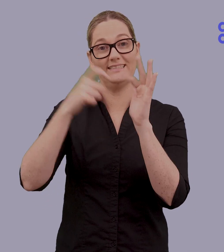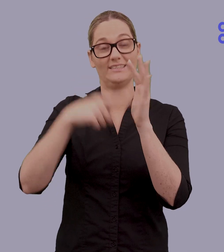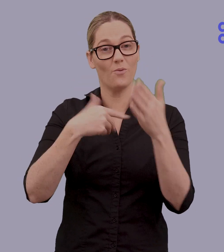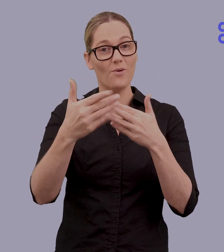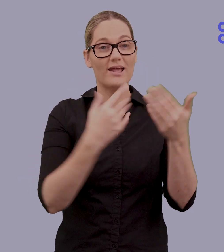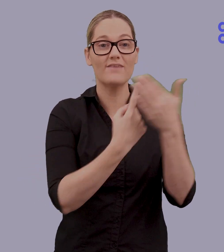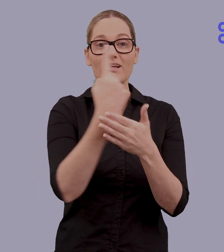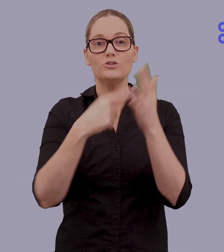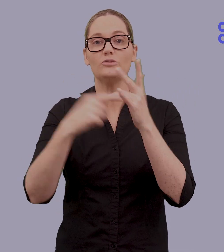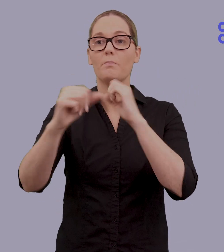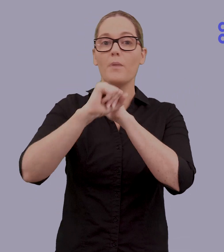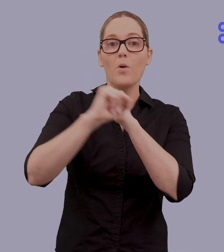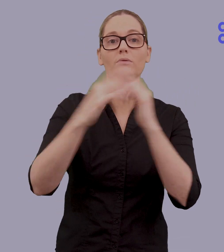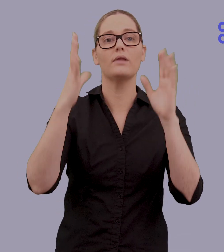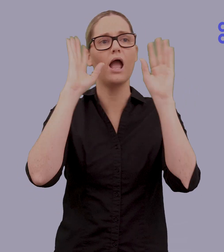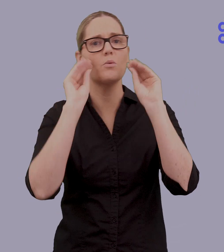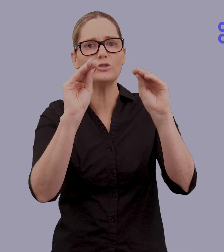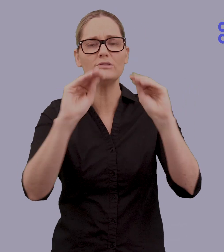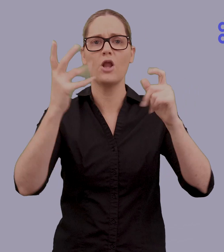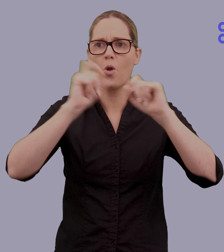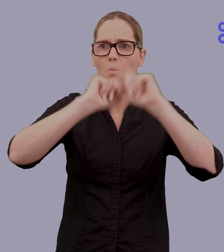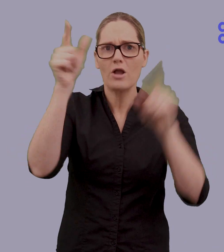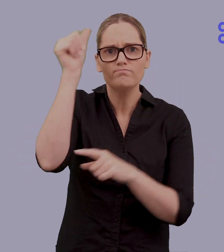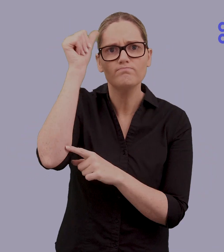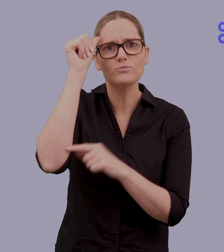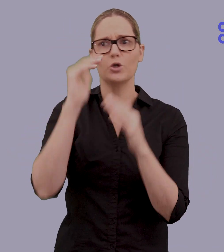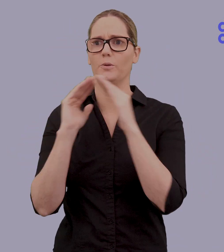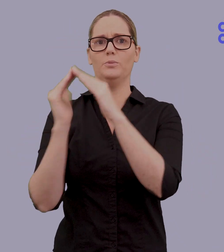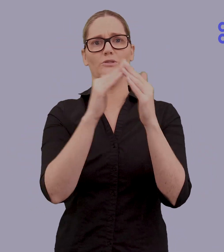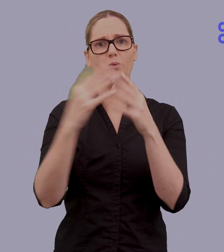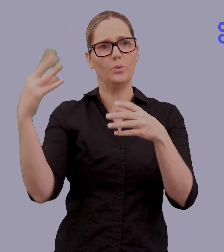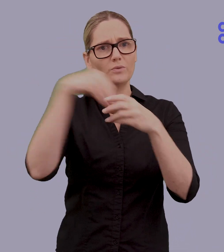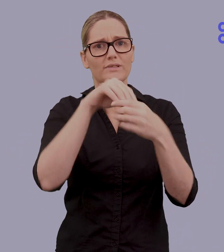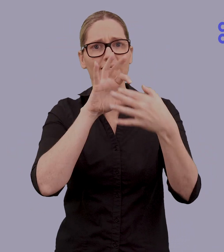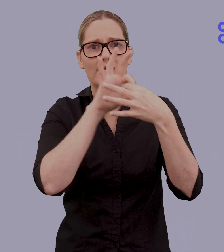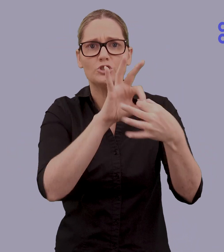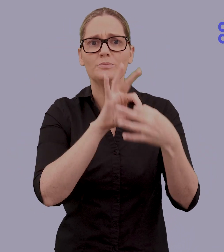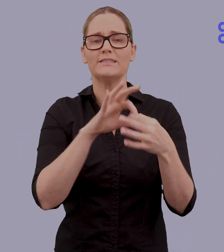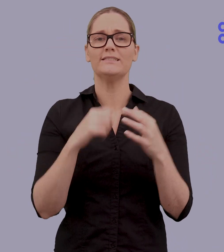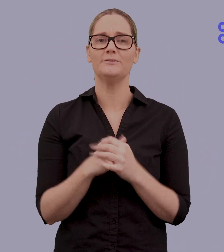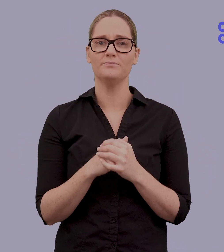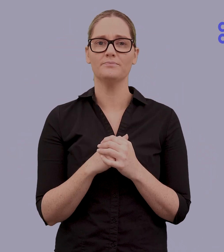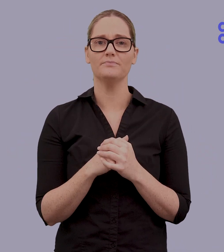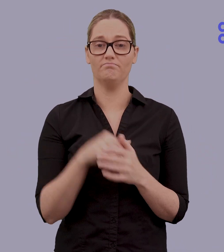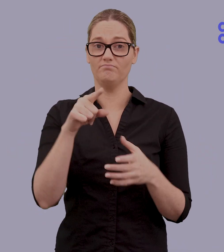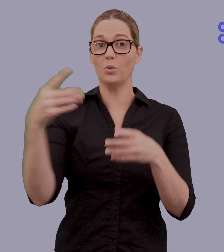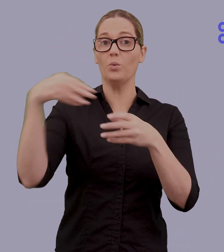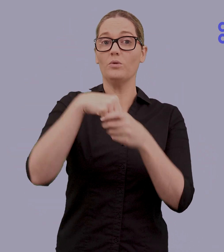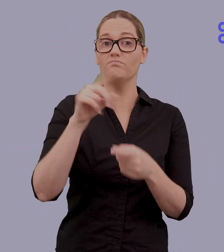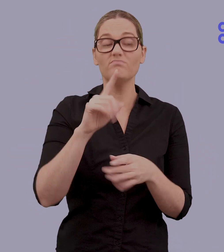that will promote the education, awareness, and community engagement. These include workshops on sign language,